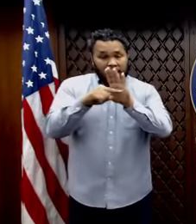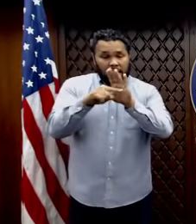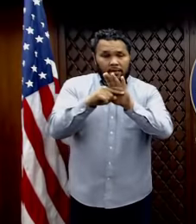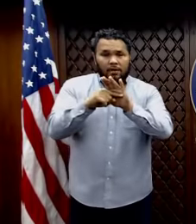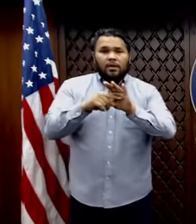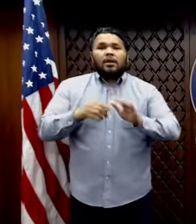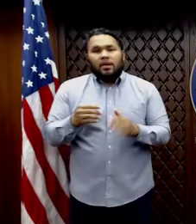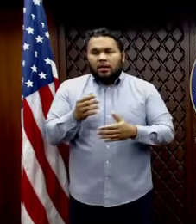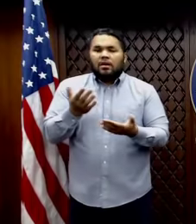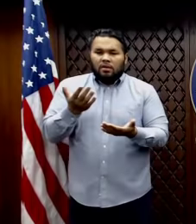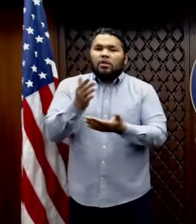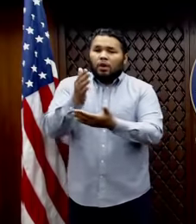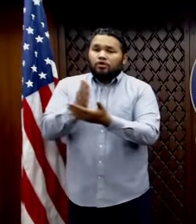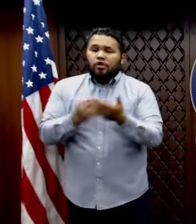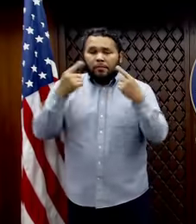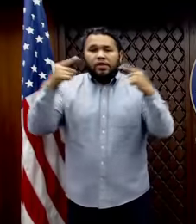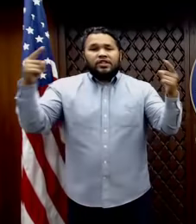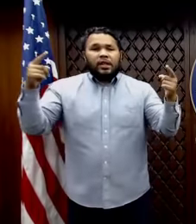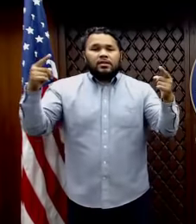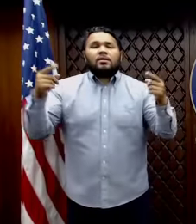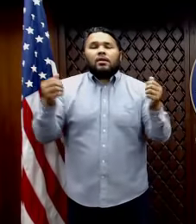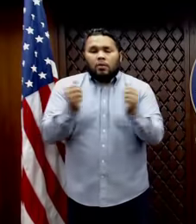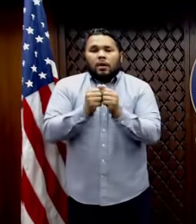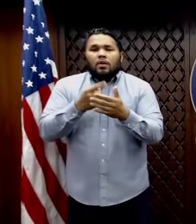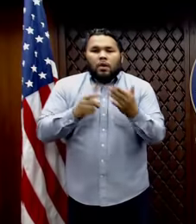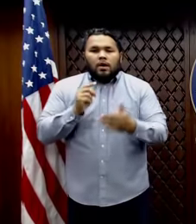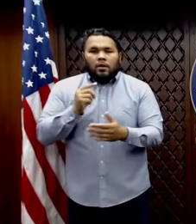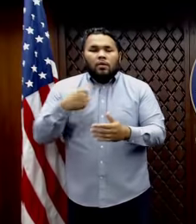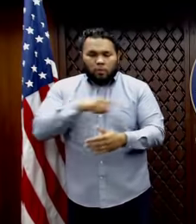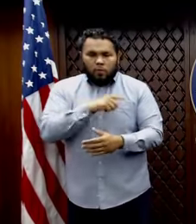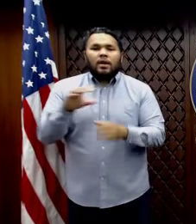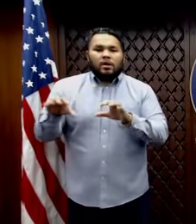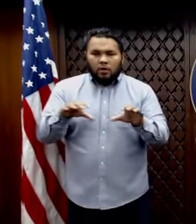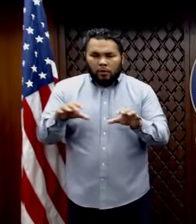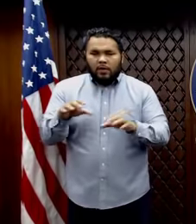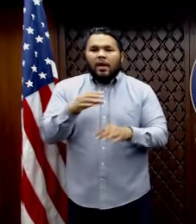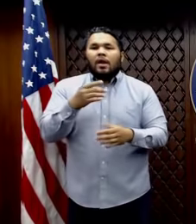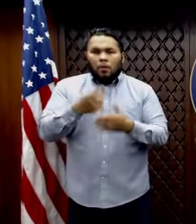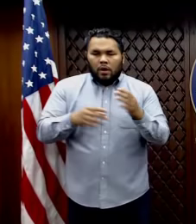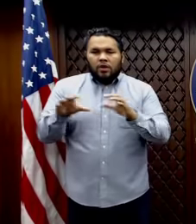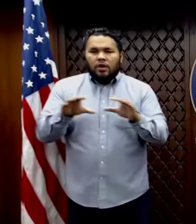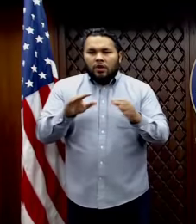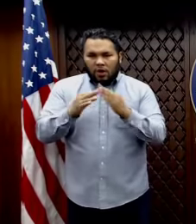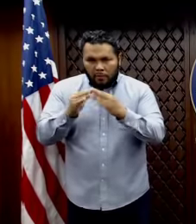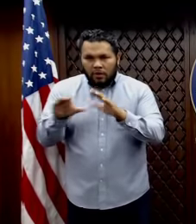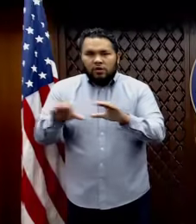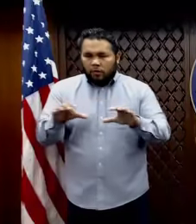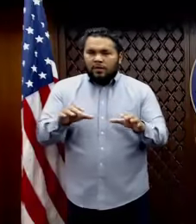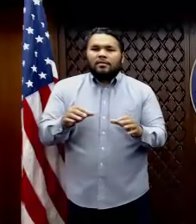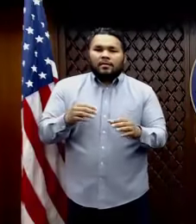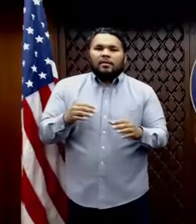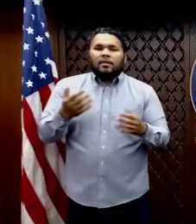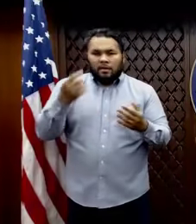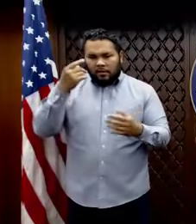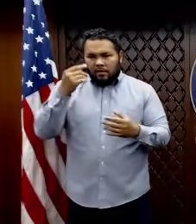with what we're doing and what the community is doing. And, you know, with your help of staying home, that really does make a big difference. So thank